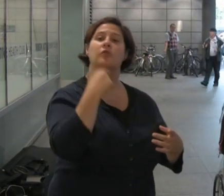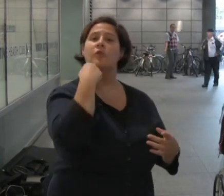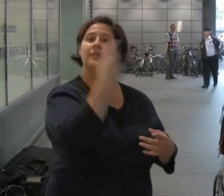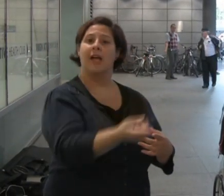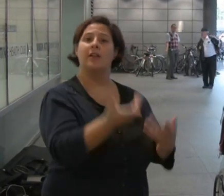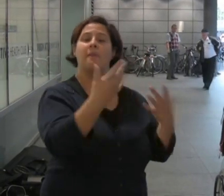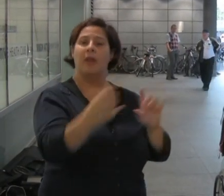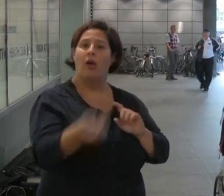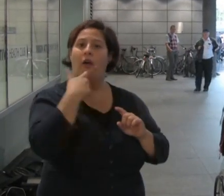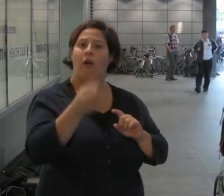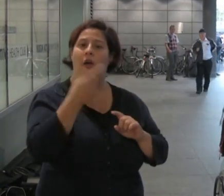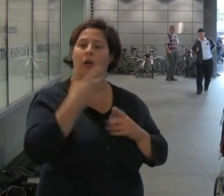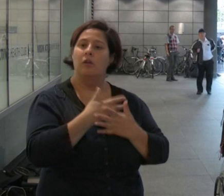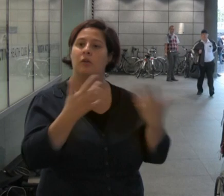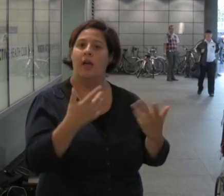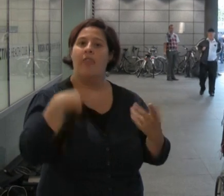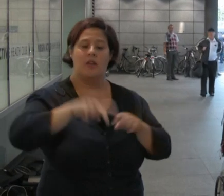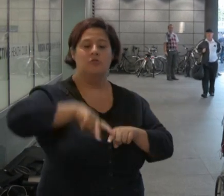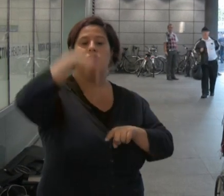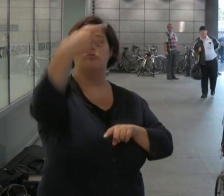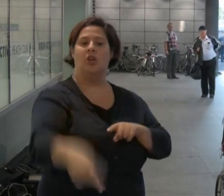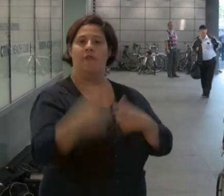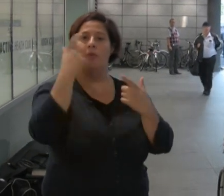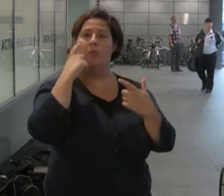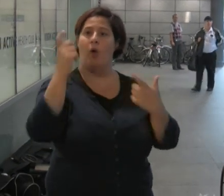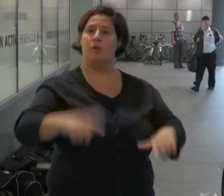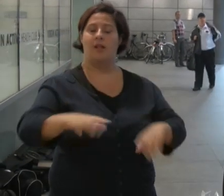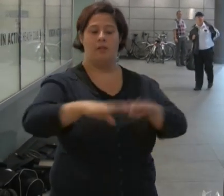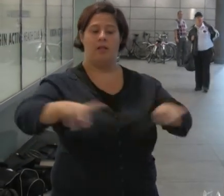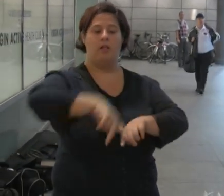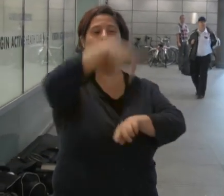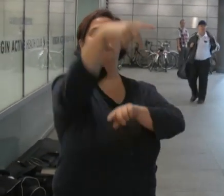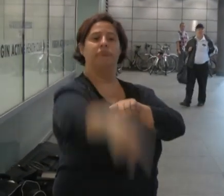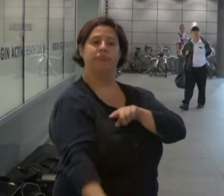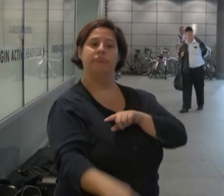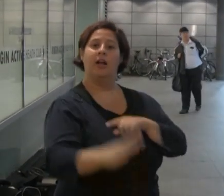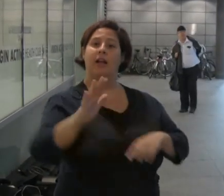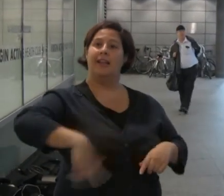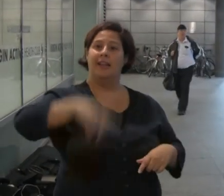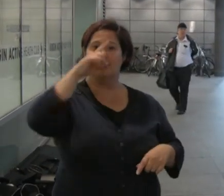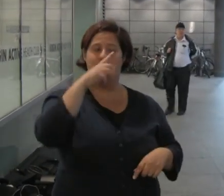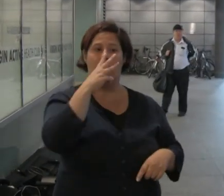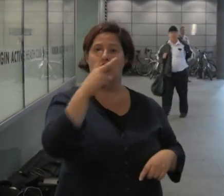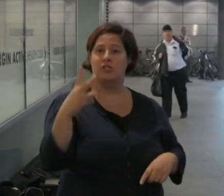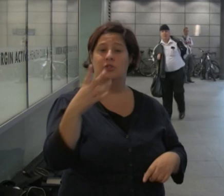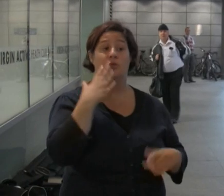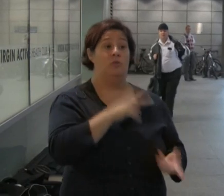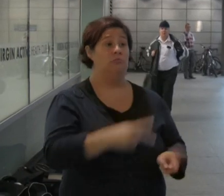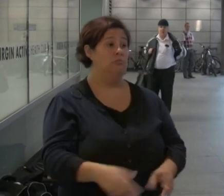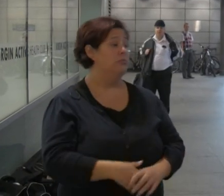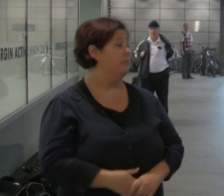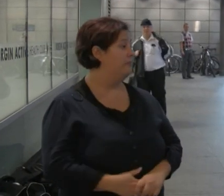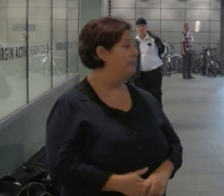that she had taken an overdose and then jumped from the hotel balcony. Little Sister was only 32 when she died.